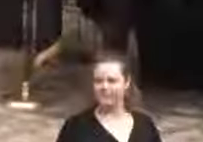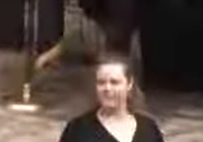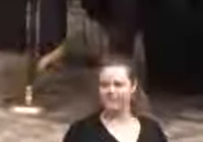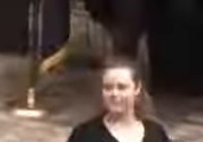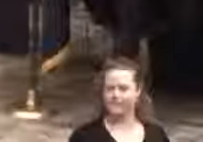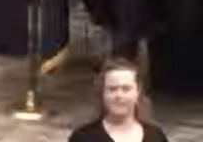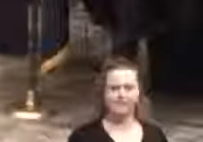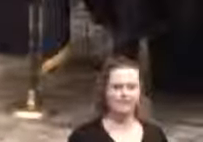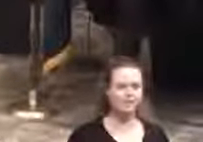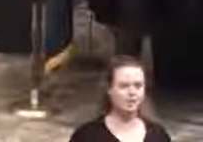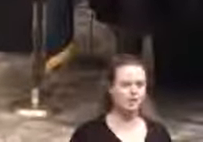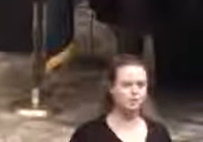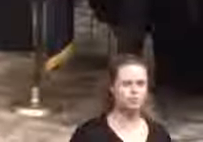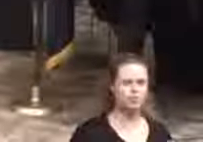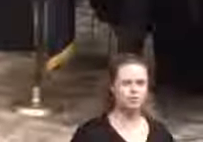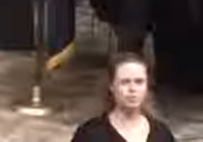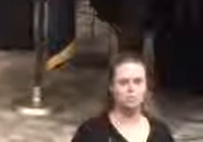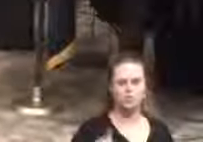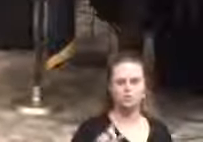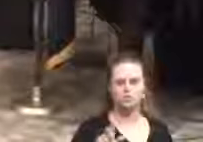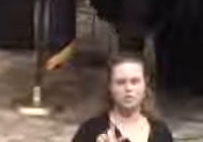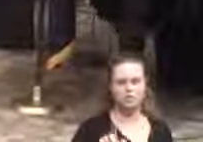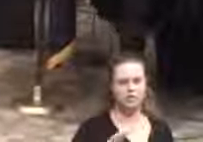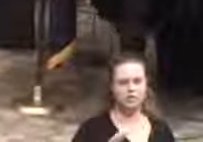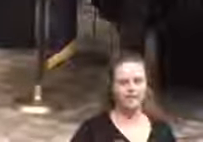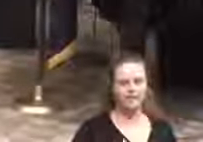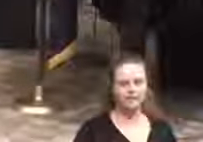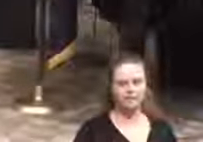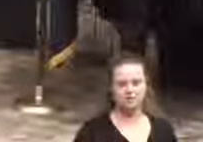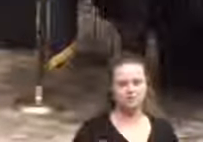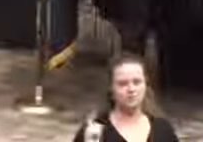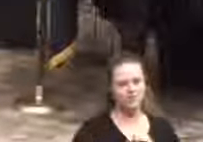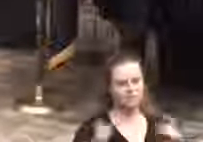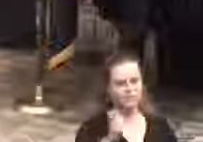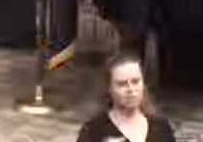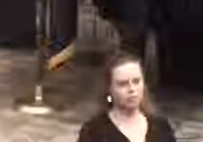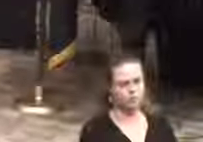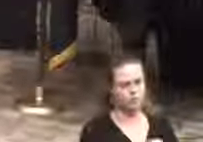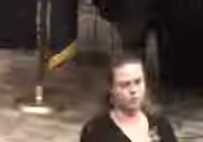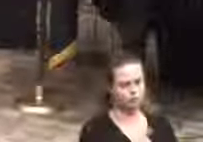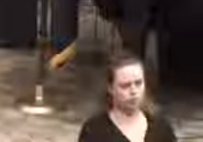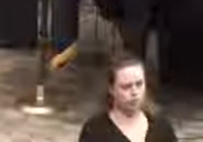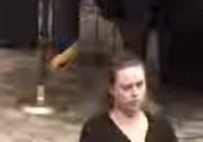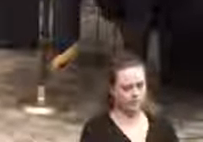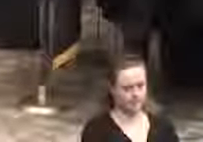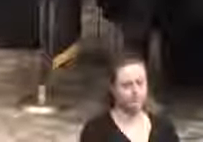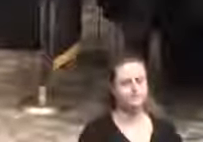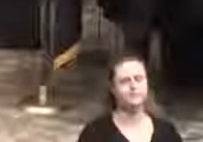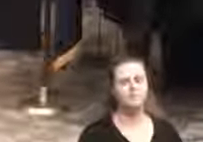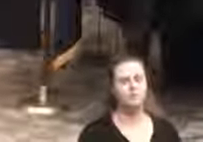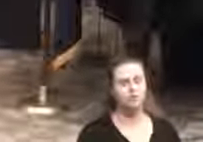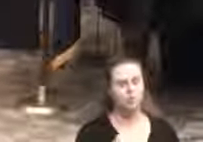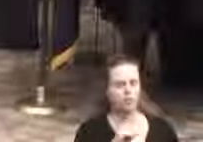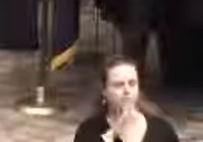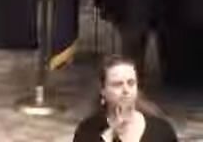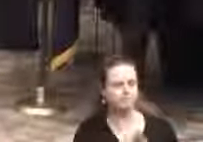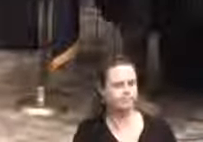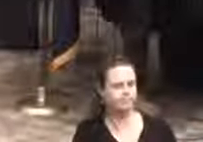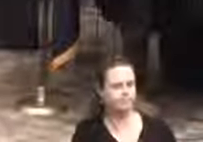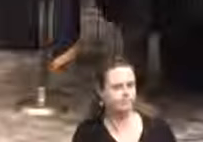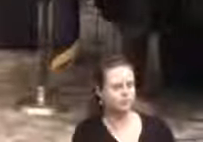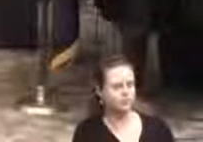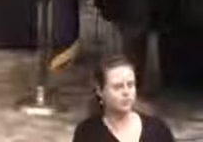We would now like to present the 123rd class with their graduation certificates, which will be followed by the professional oath administered by